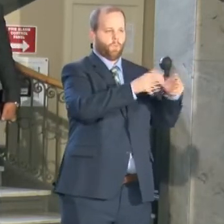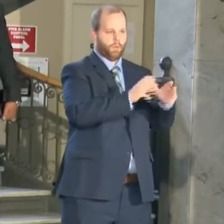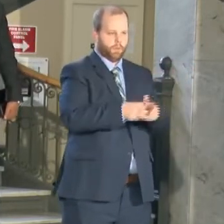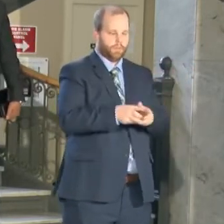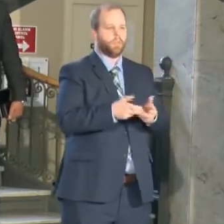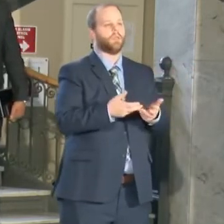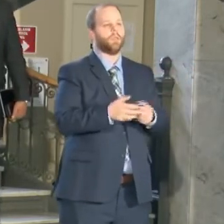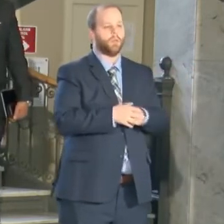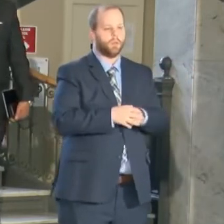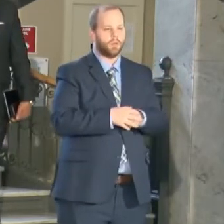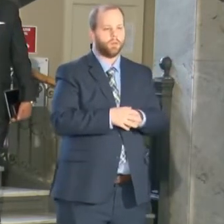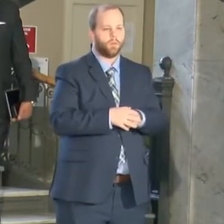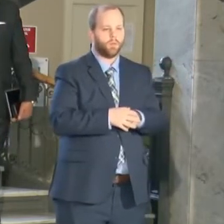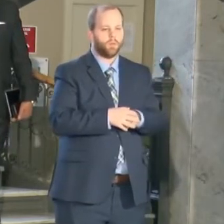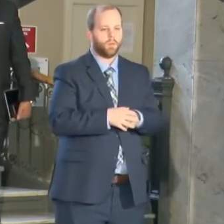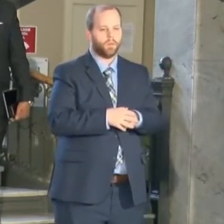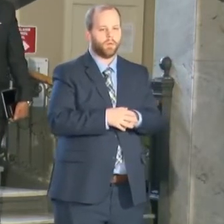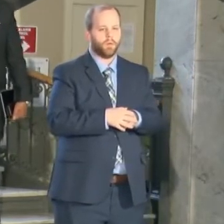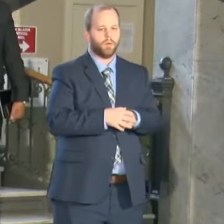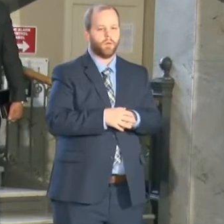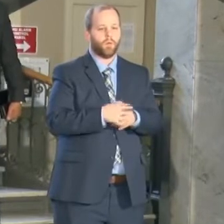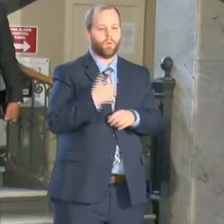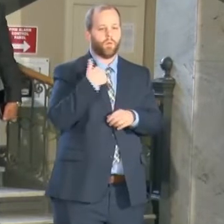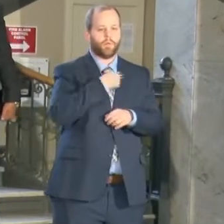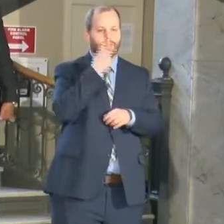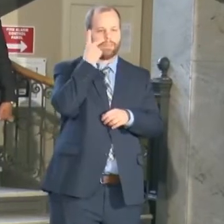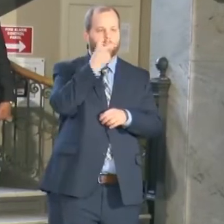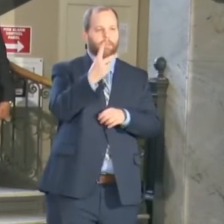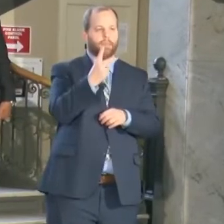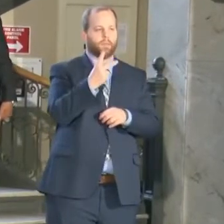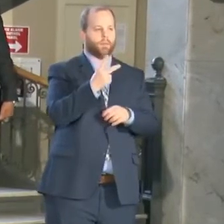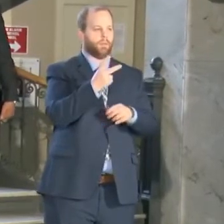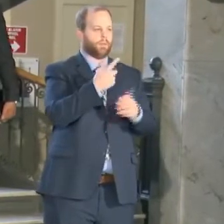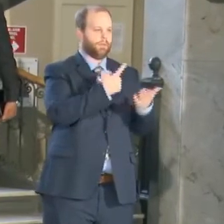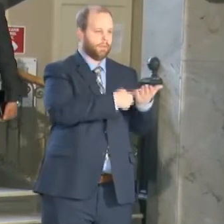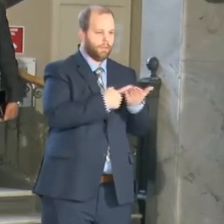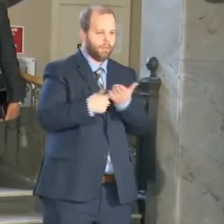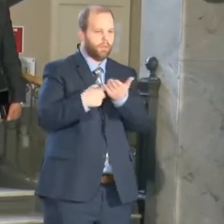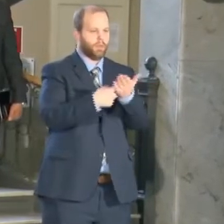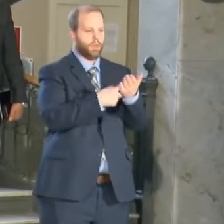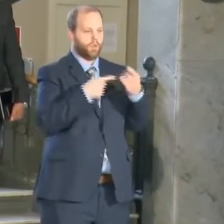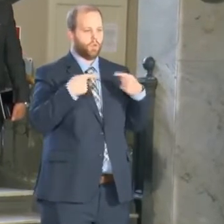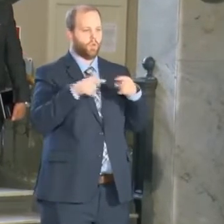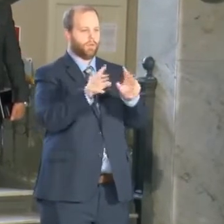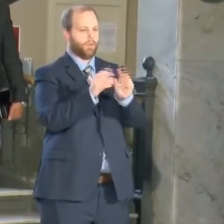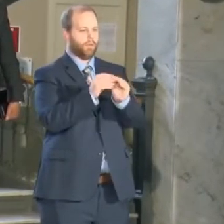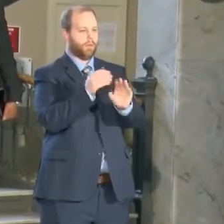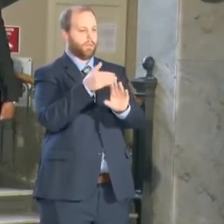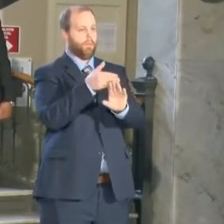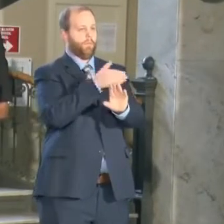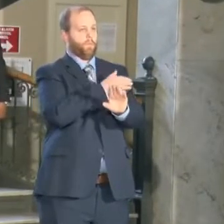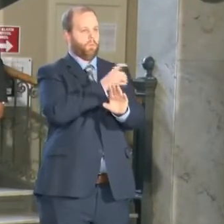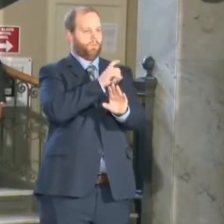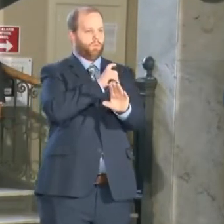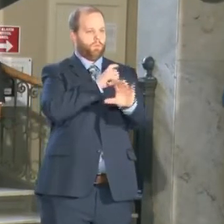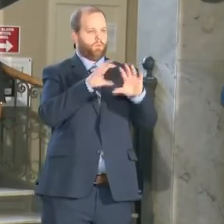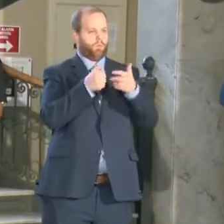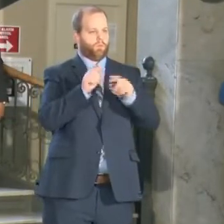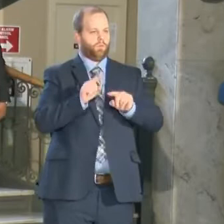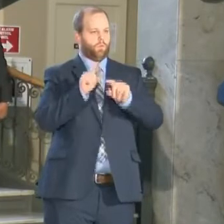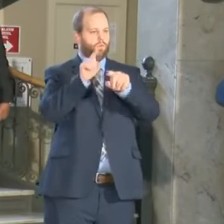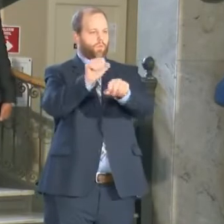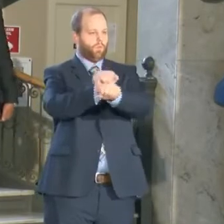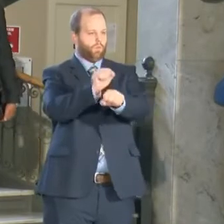our majors. The discussions are being had in briefings before the officers go on the streets. They'll be happening in all briefings.